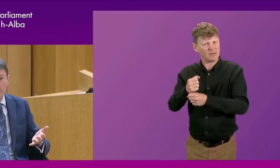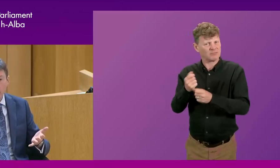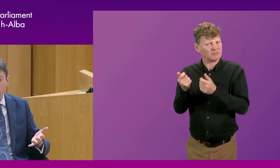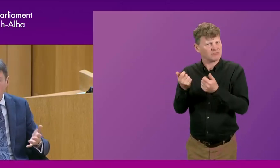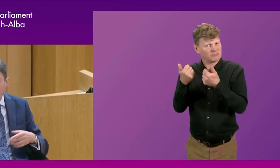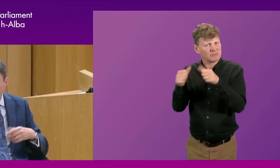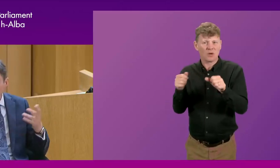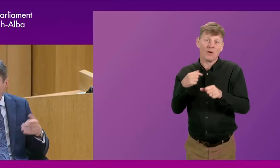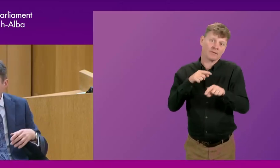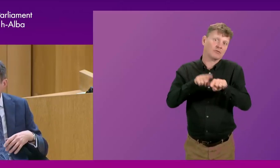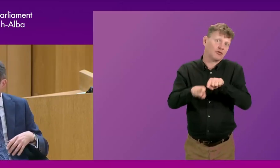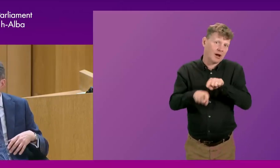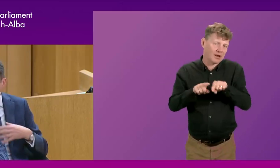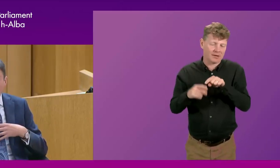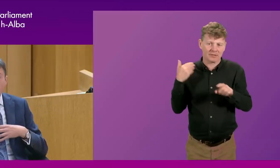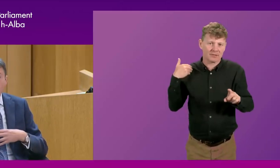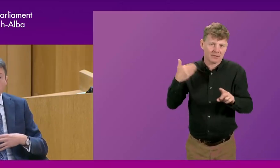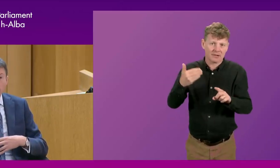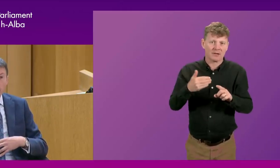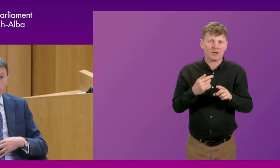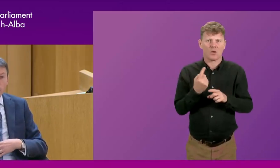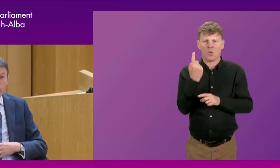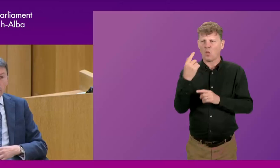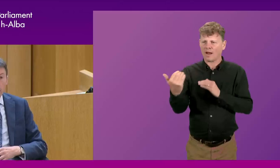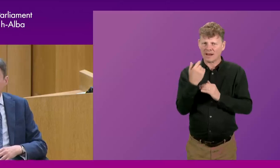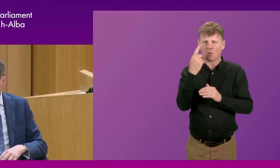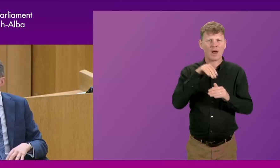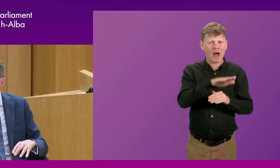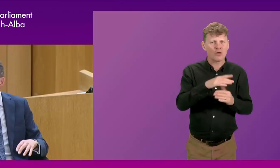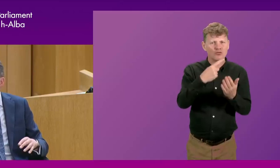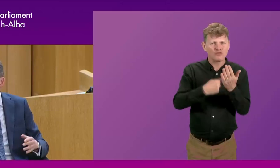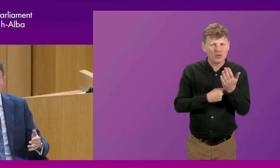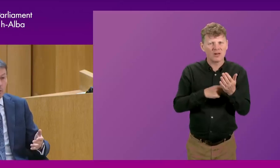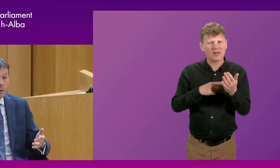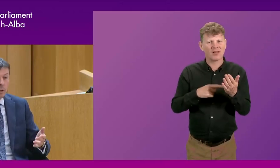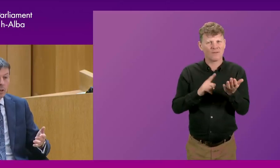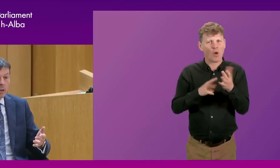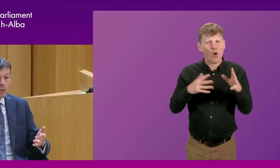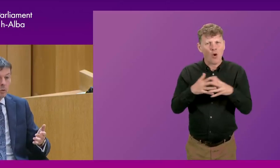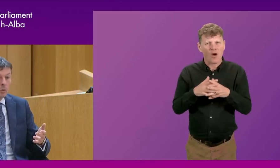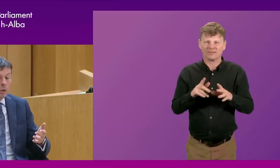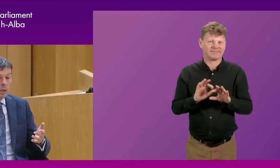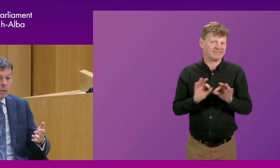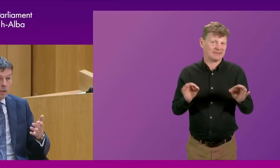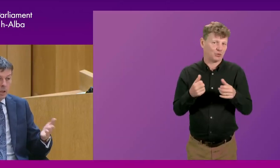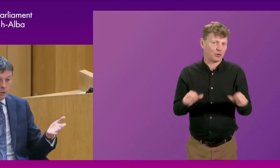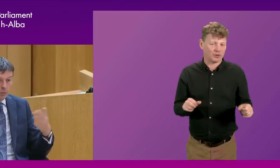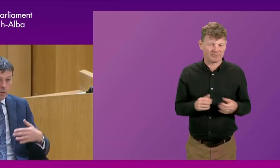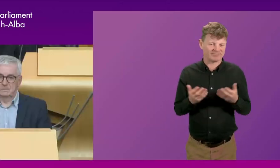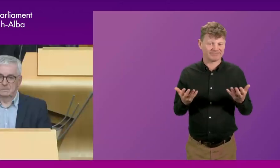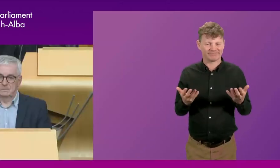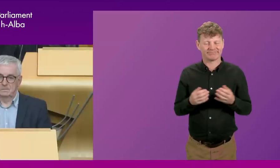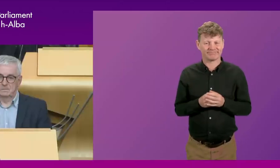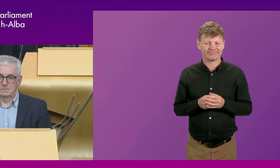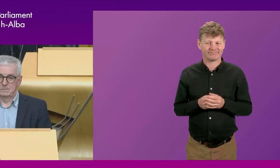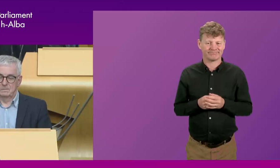attempts though, haven't we? You know, we've had that sort of, you know, one-in-one-out rule. It never quite seems to work. So it often